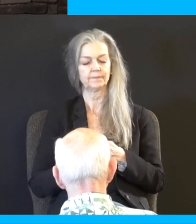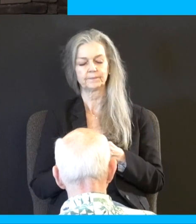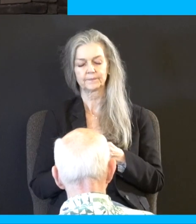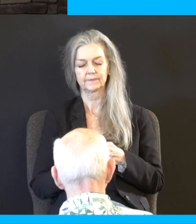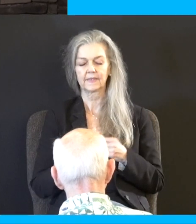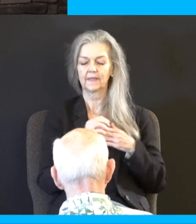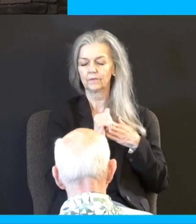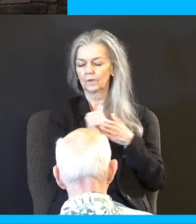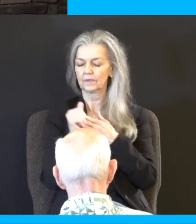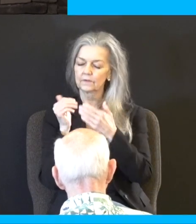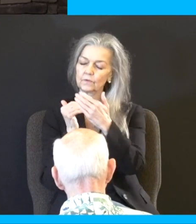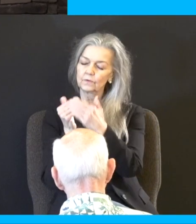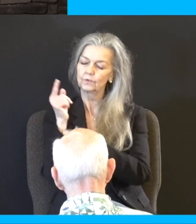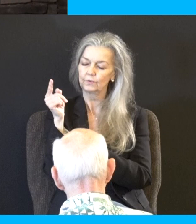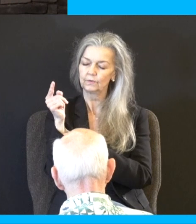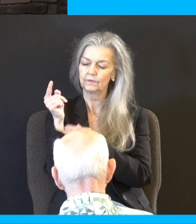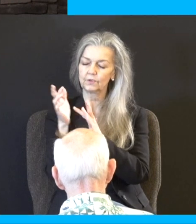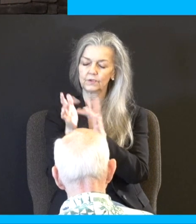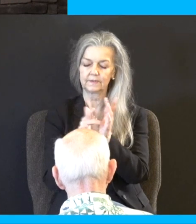us closer to you, we pray in Jesus' name. Amen.